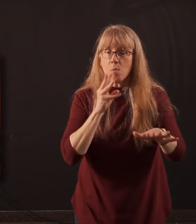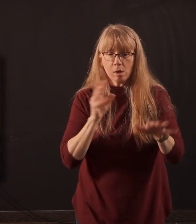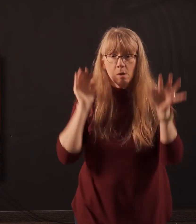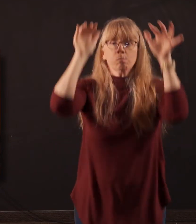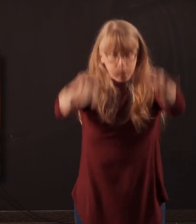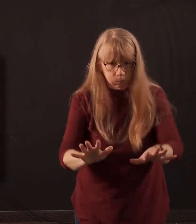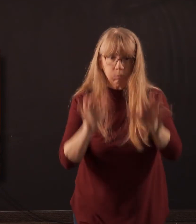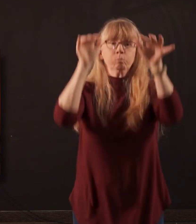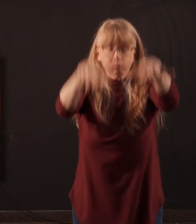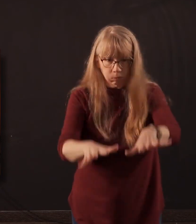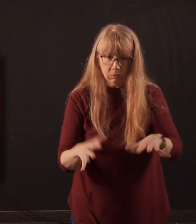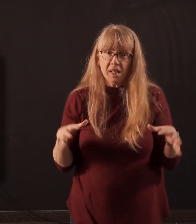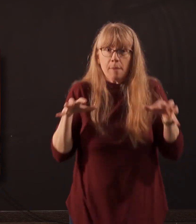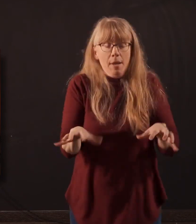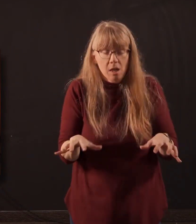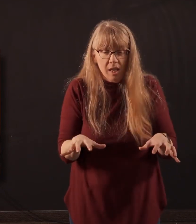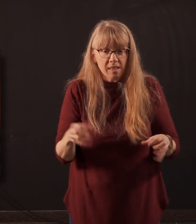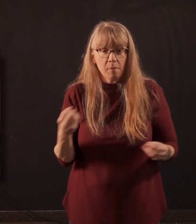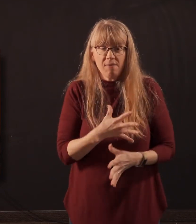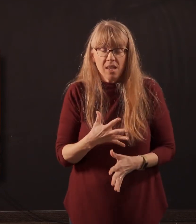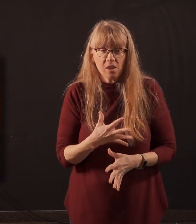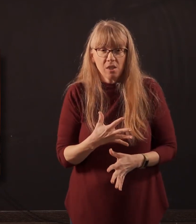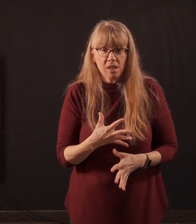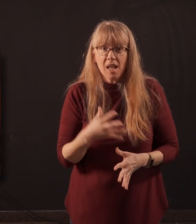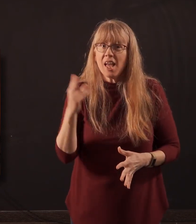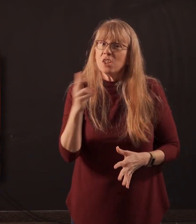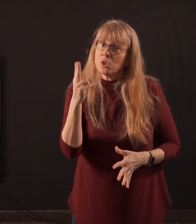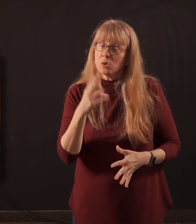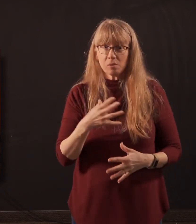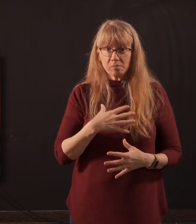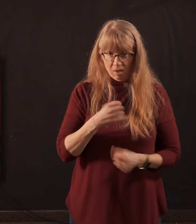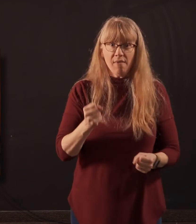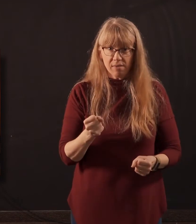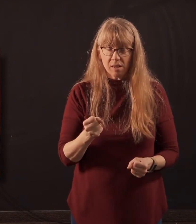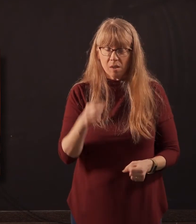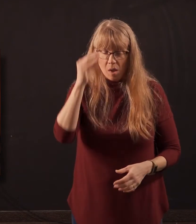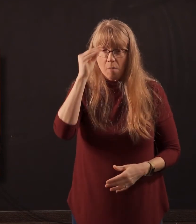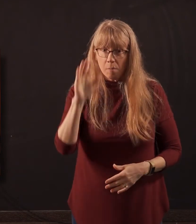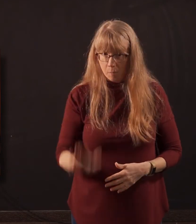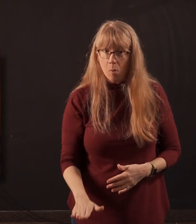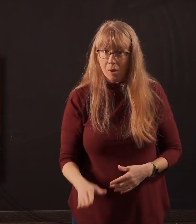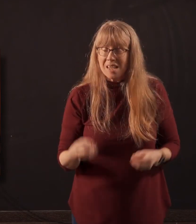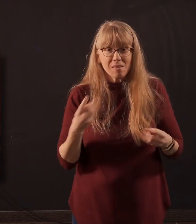around him, and he's paralyzed by fear. And this usually confident little boy is now frightened because of his circumstance.